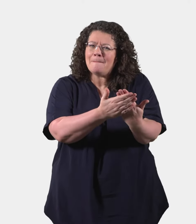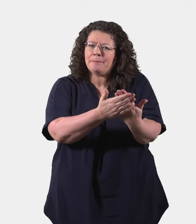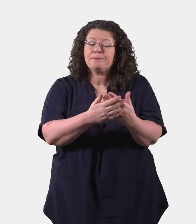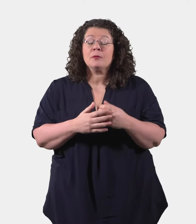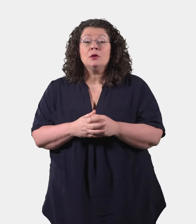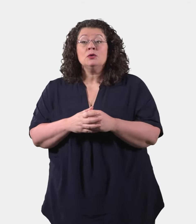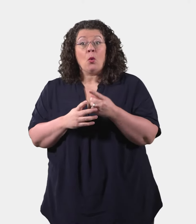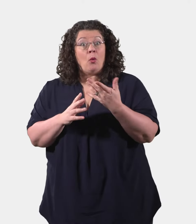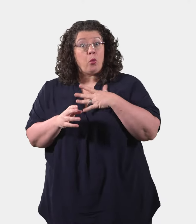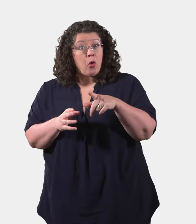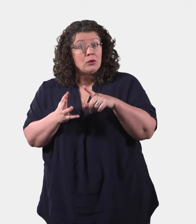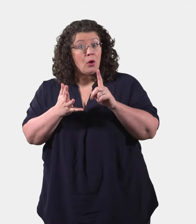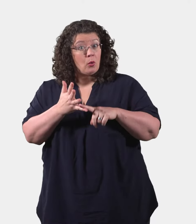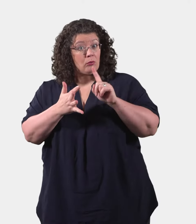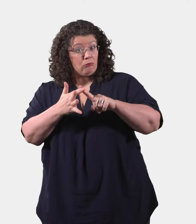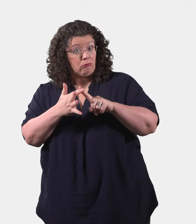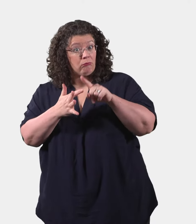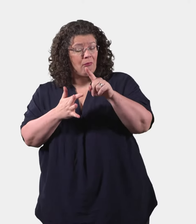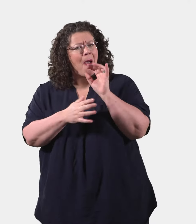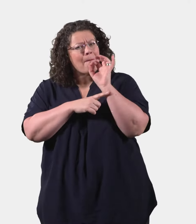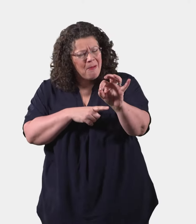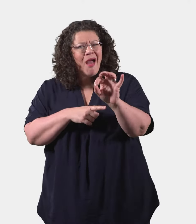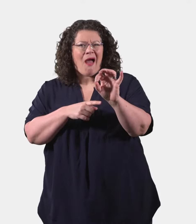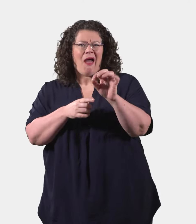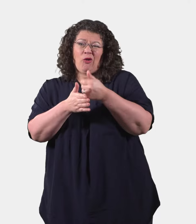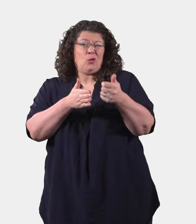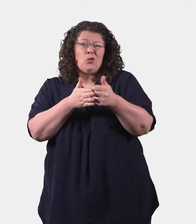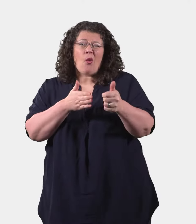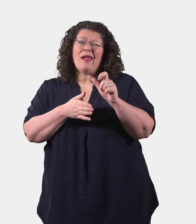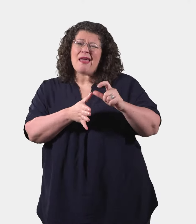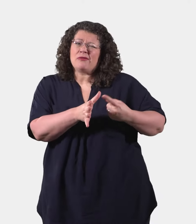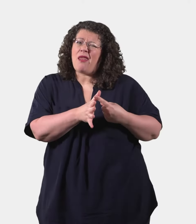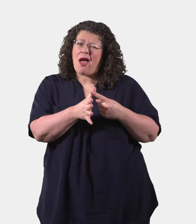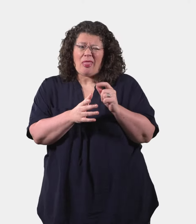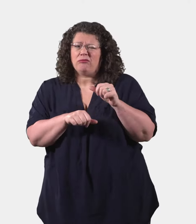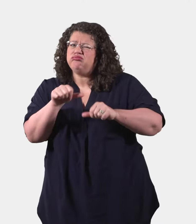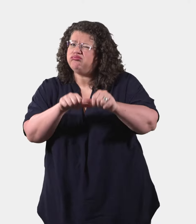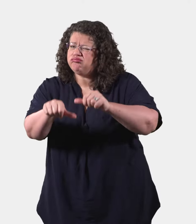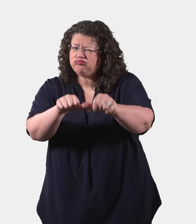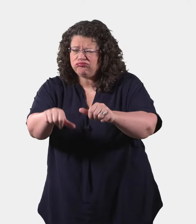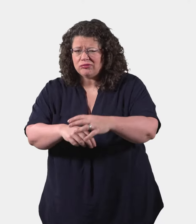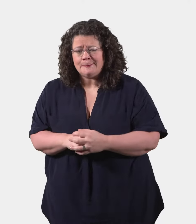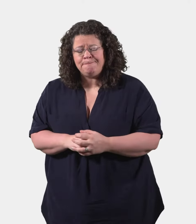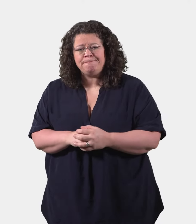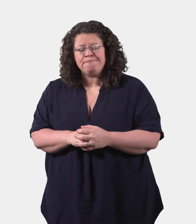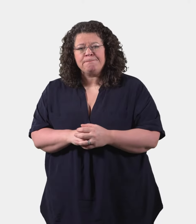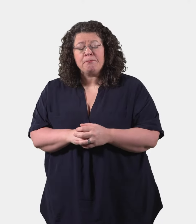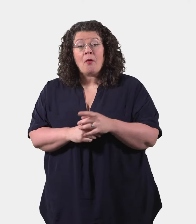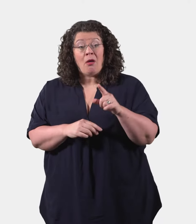To get an Underlying Entitlement, you have to apply for a Carer's Allowance as usual. An